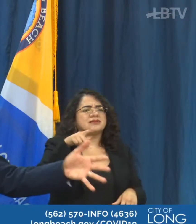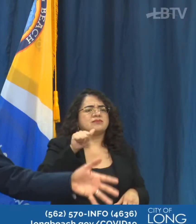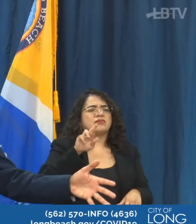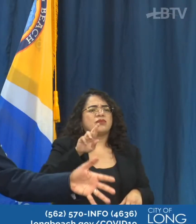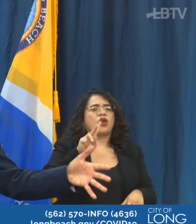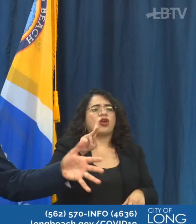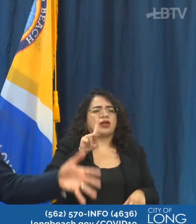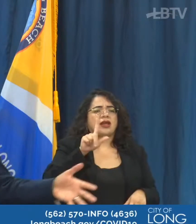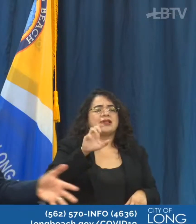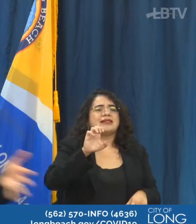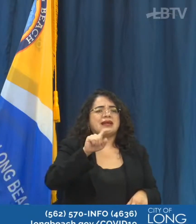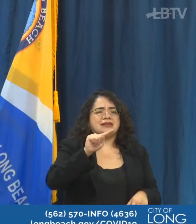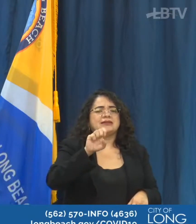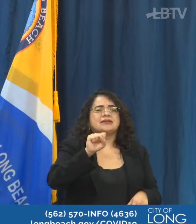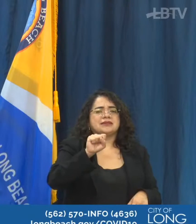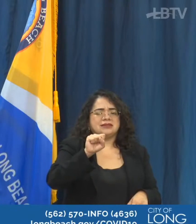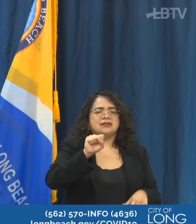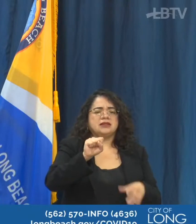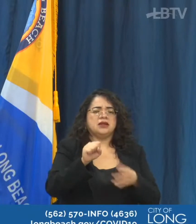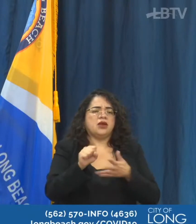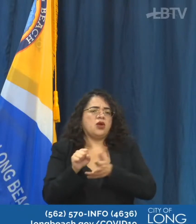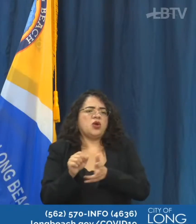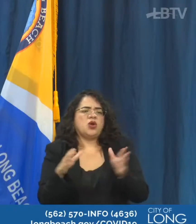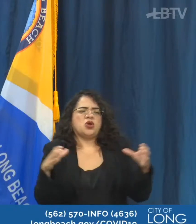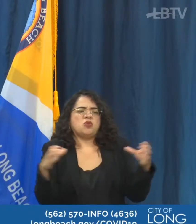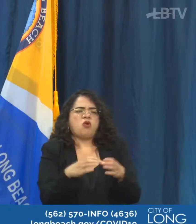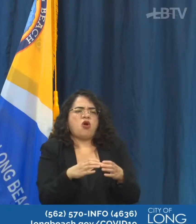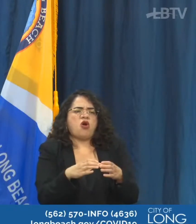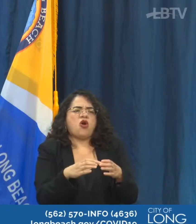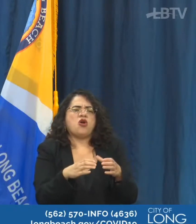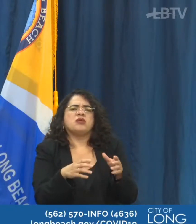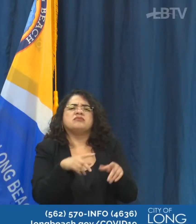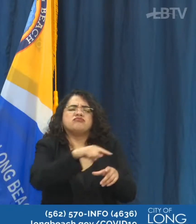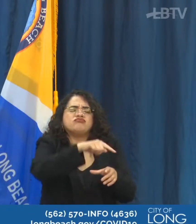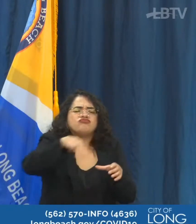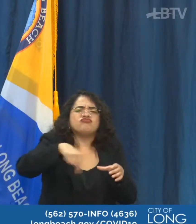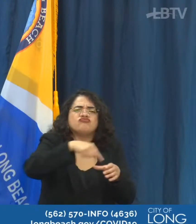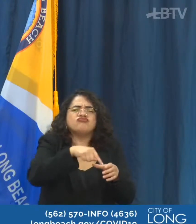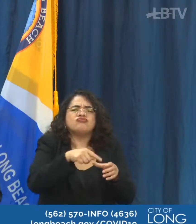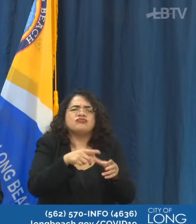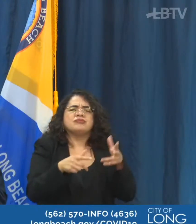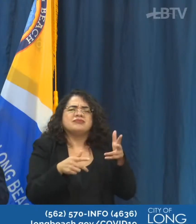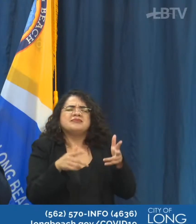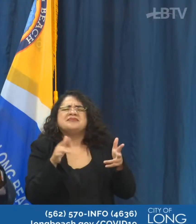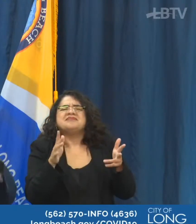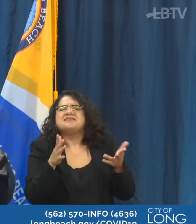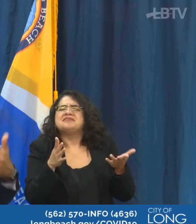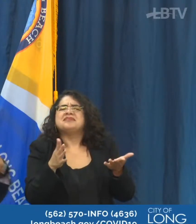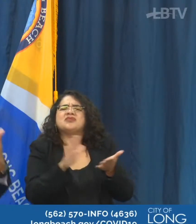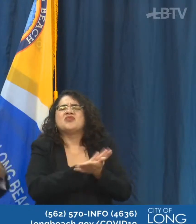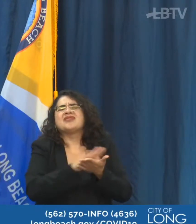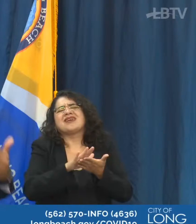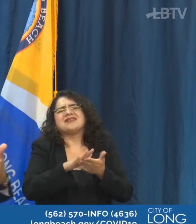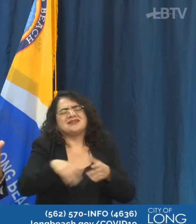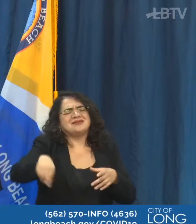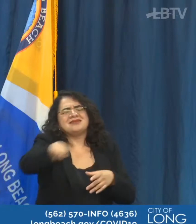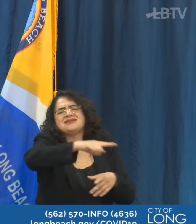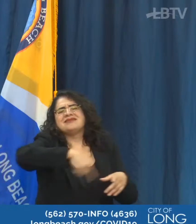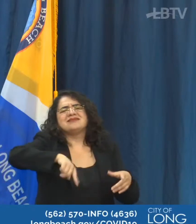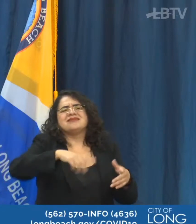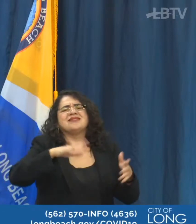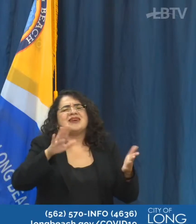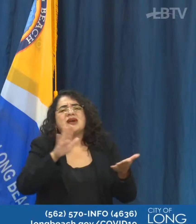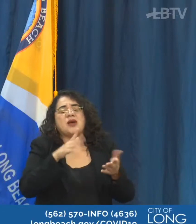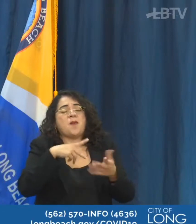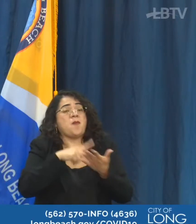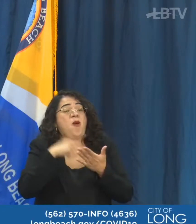four or five parklets that have opened. We've got an additional four or five opening up this weekend and that will continue. So we're really glad that this program is moving so